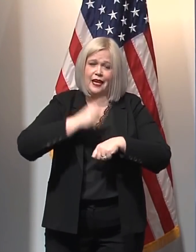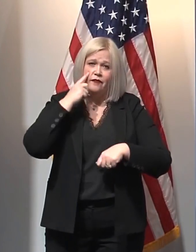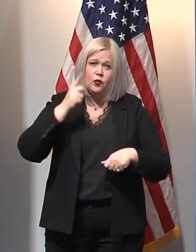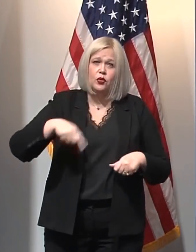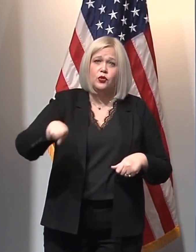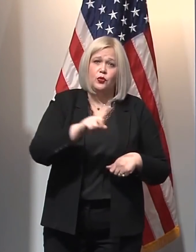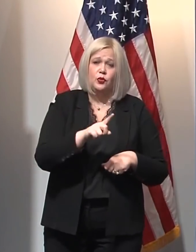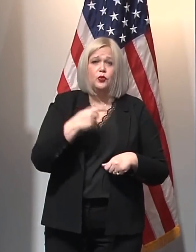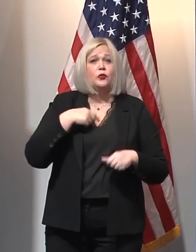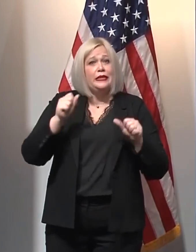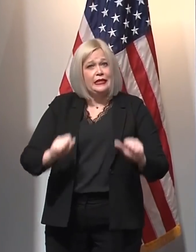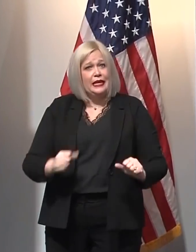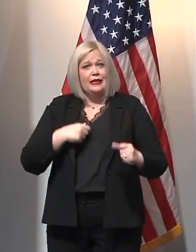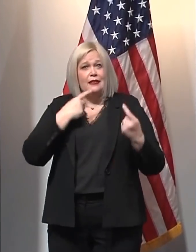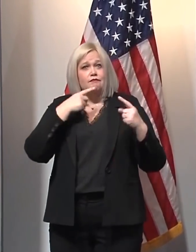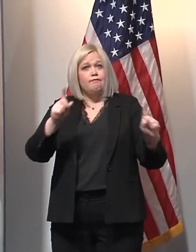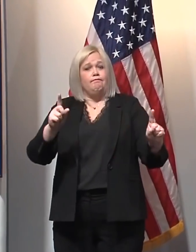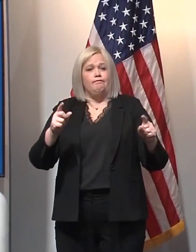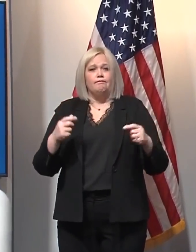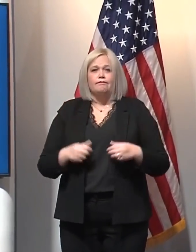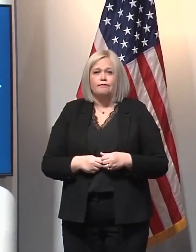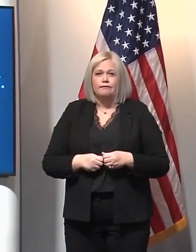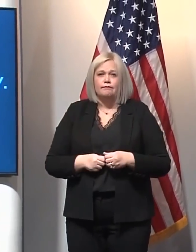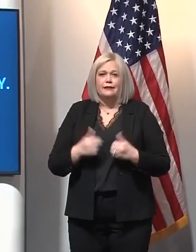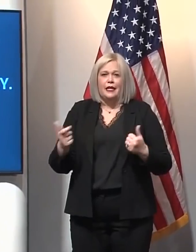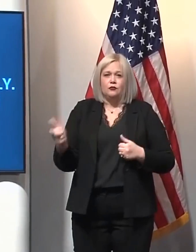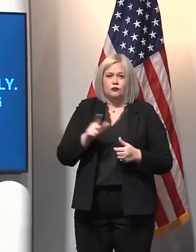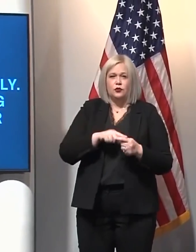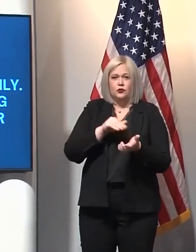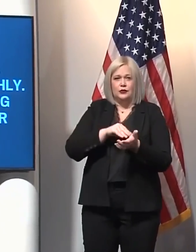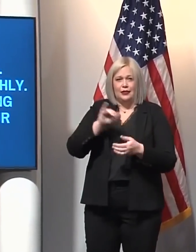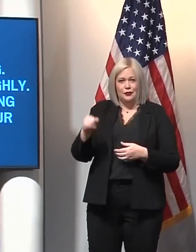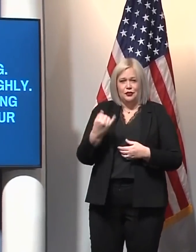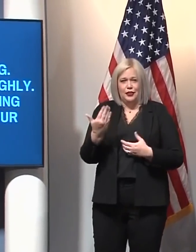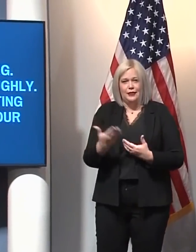through this together, Michigan. And with that, I'll turn it over to Dr. J.